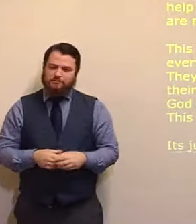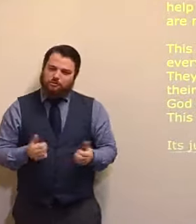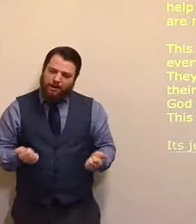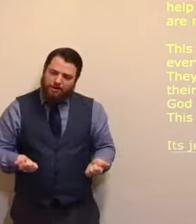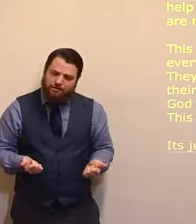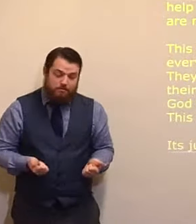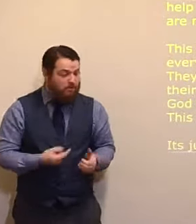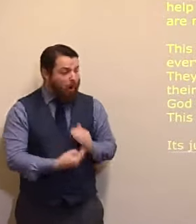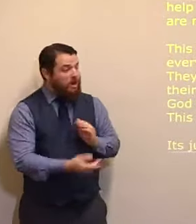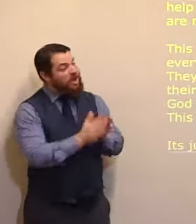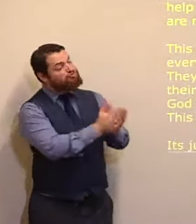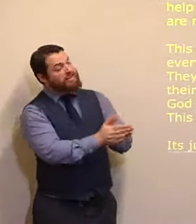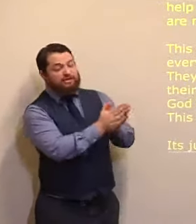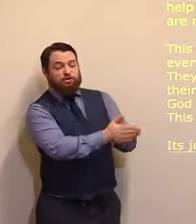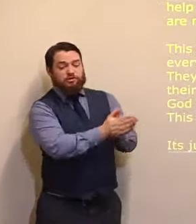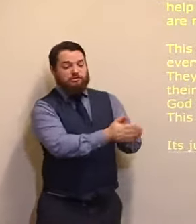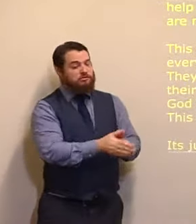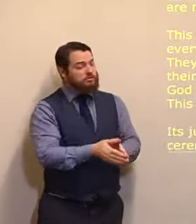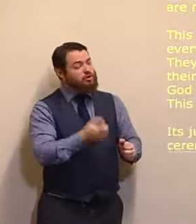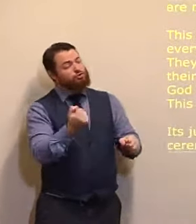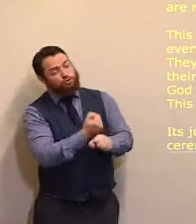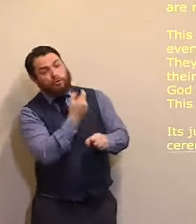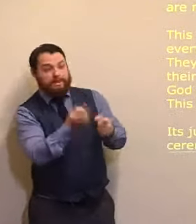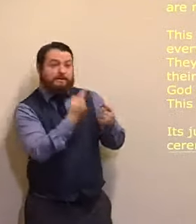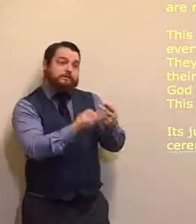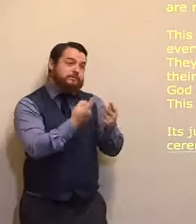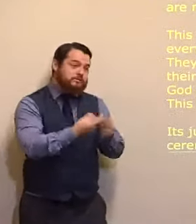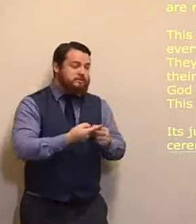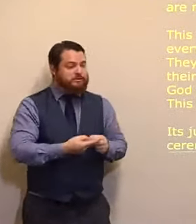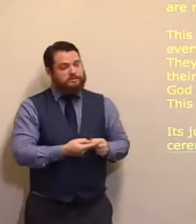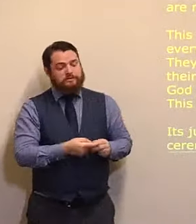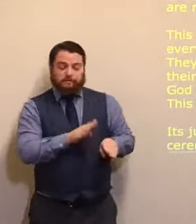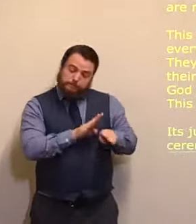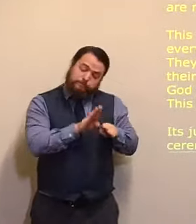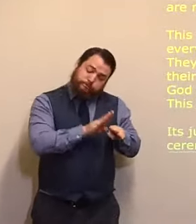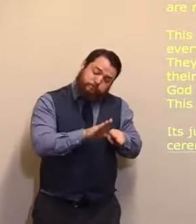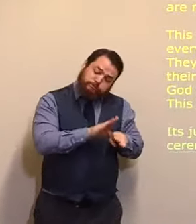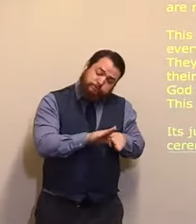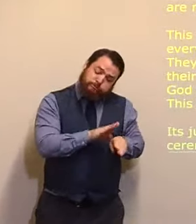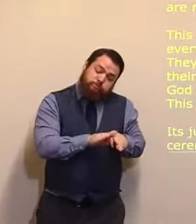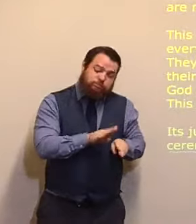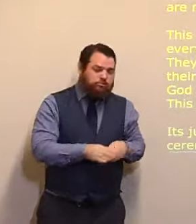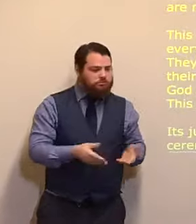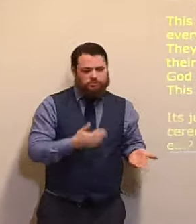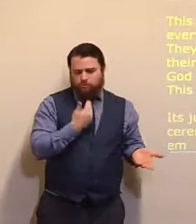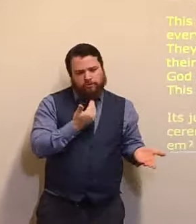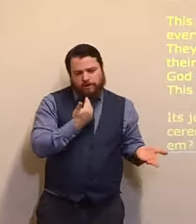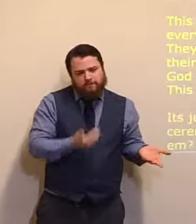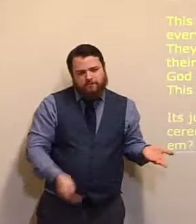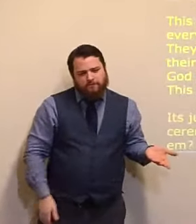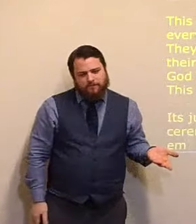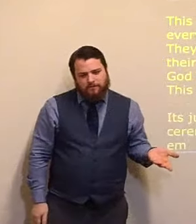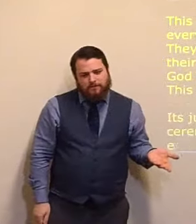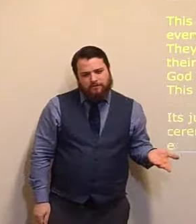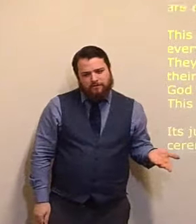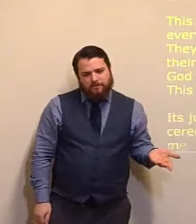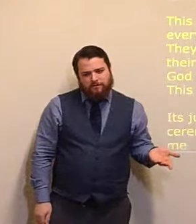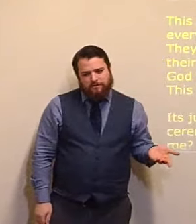will not save anyone. And Cornelius, was in that, kind of persons, who may perform rituals,